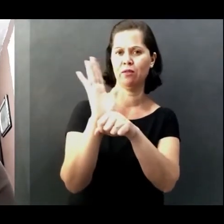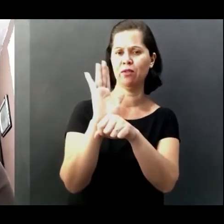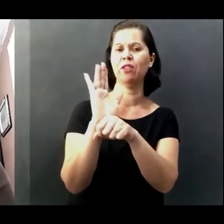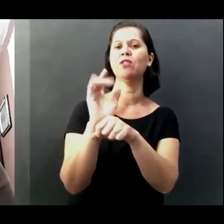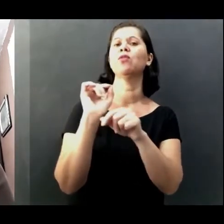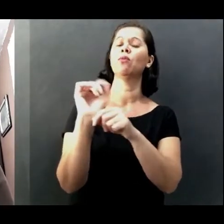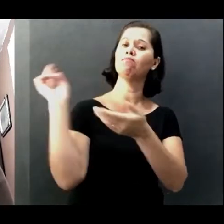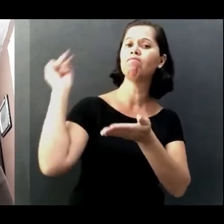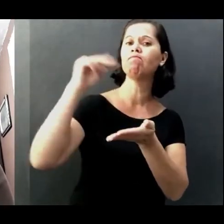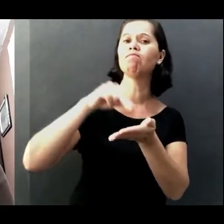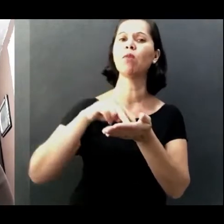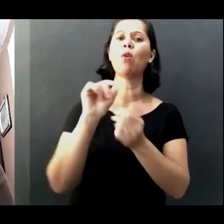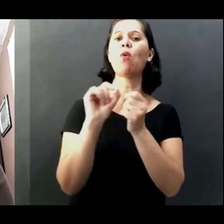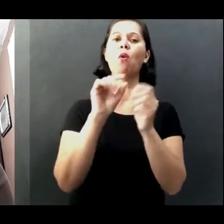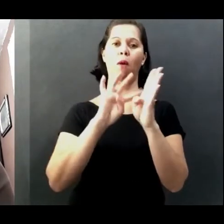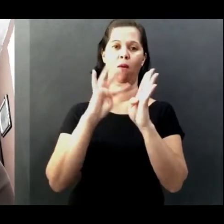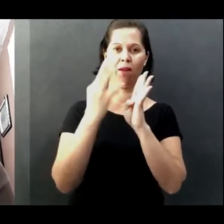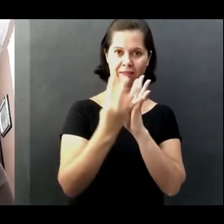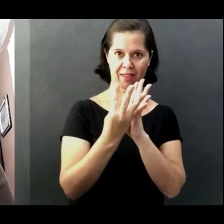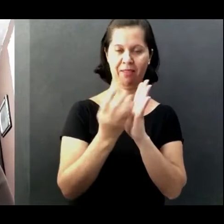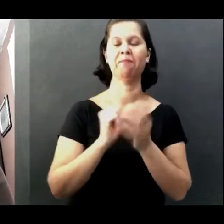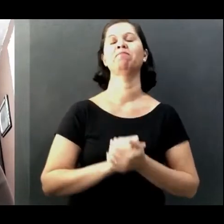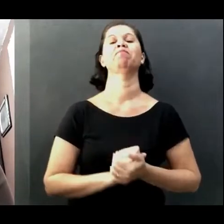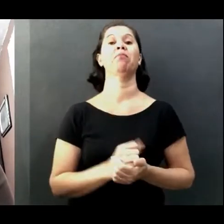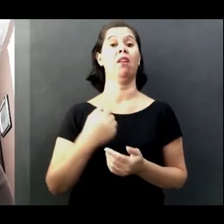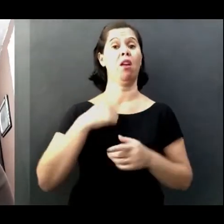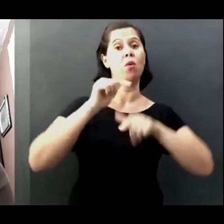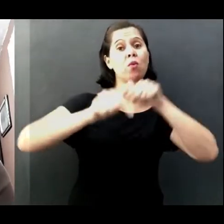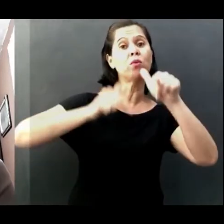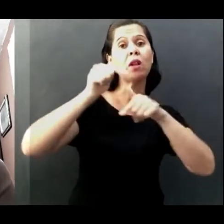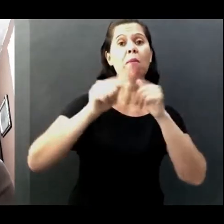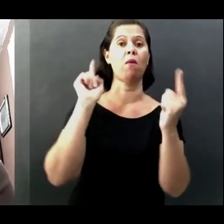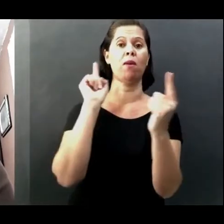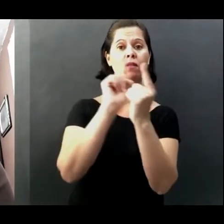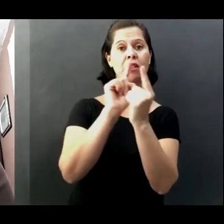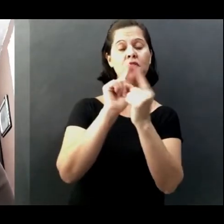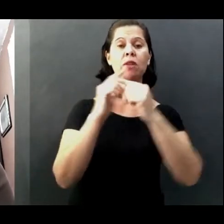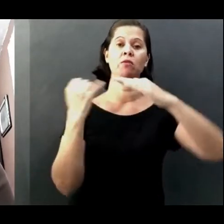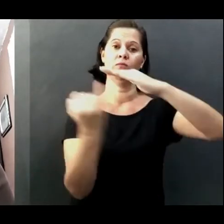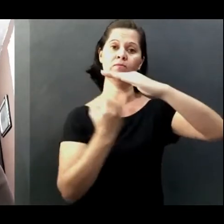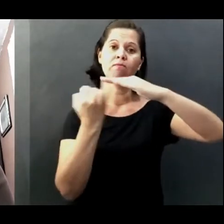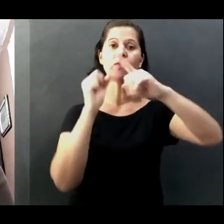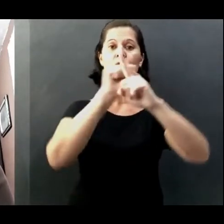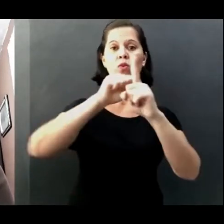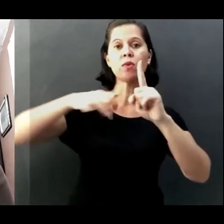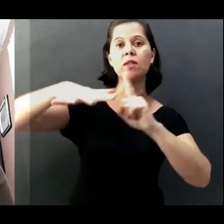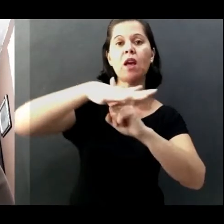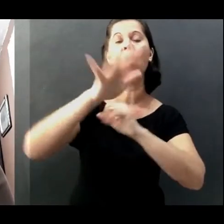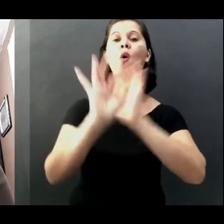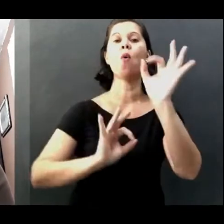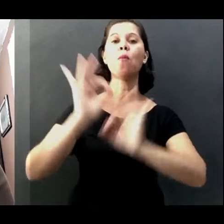currently, I work as a receptionist in a social institution, in a project with children and teenagers.